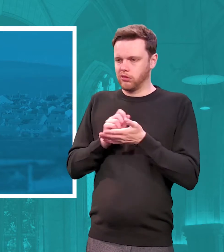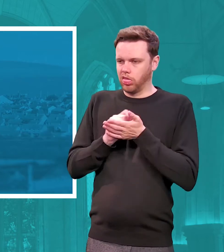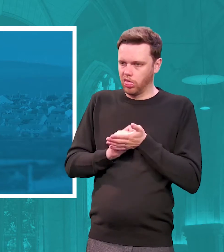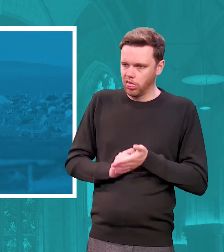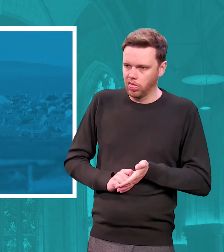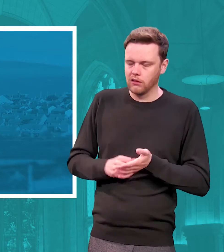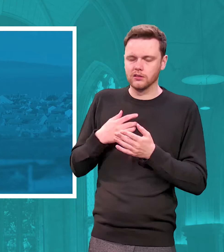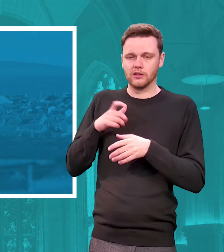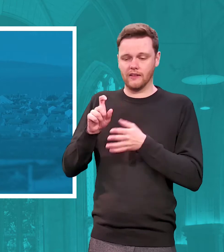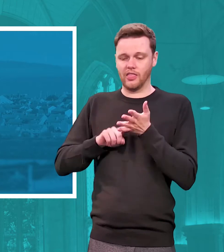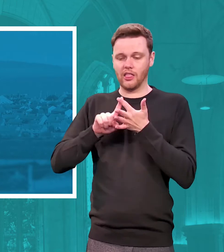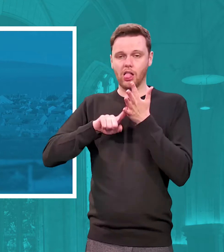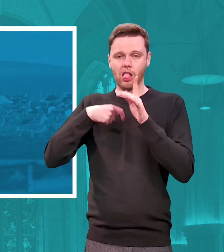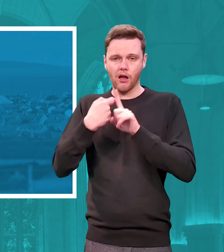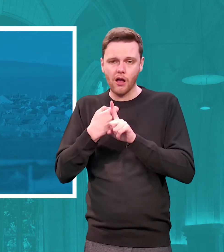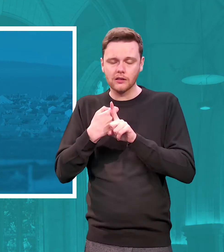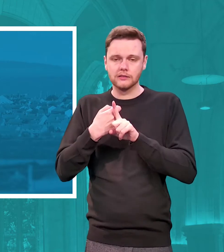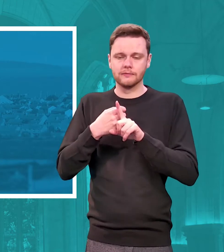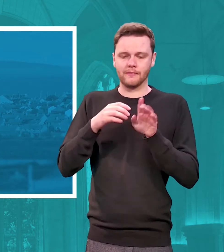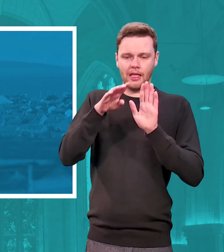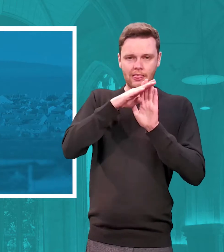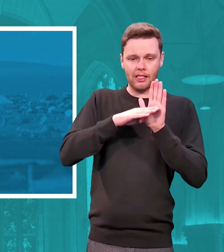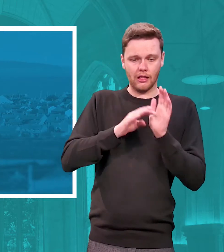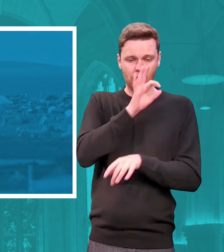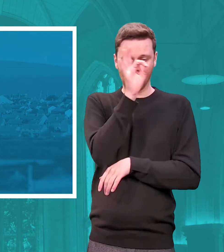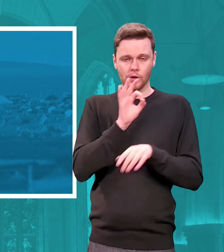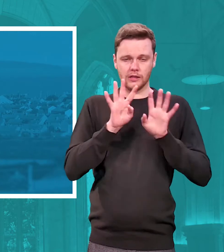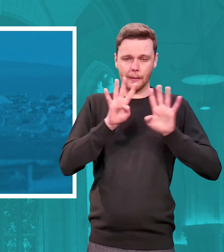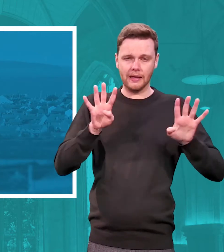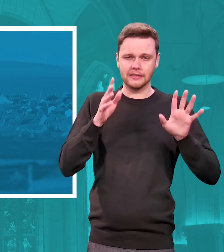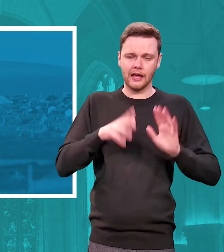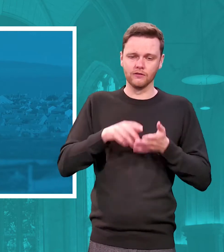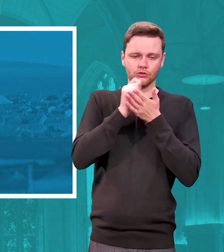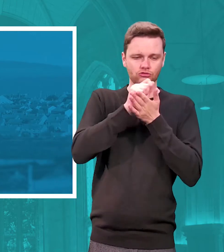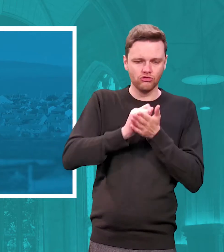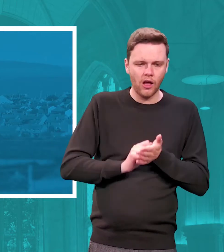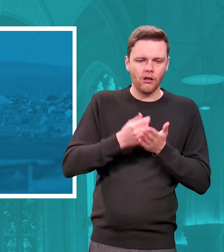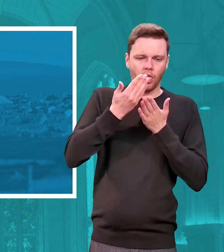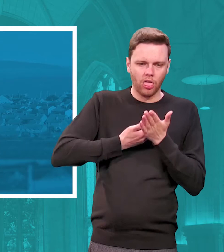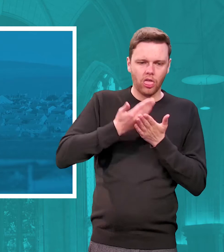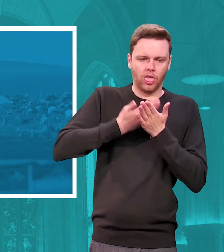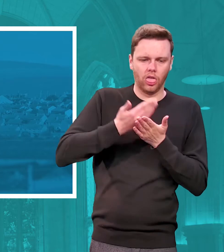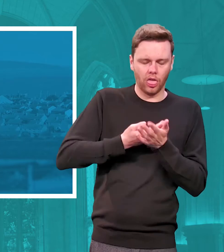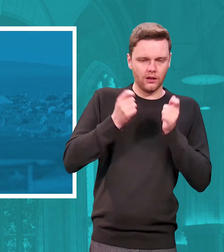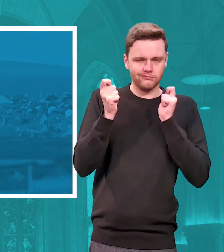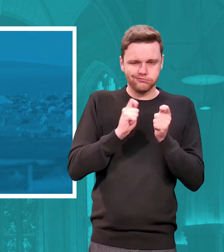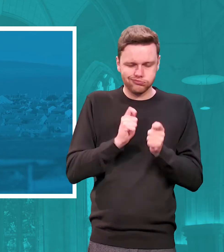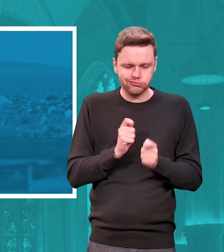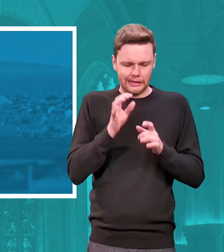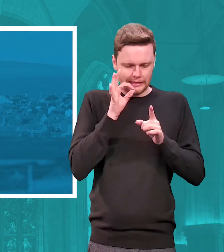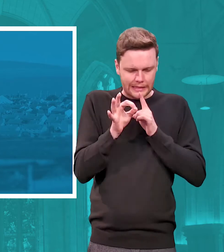work of the clerks and legal questions committee with all the drafting and redrafting the detail the